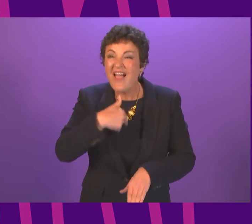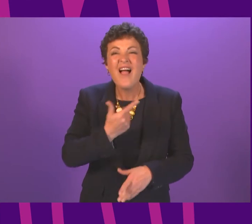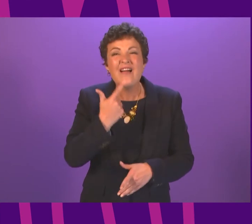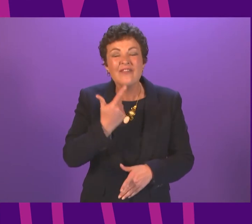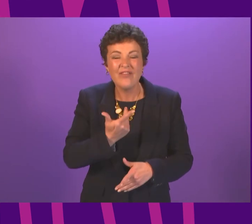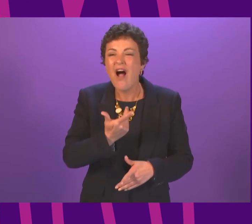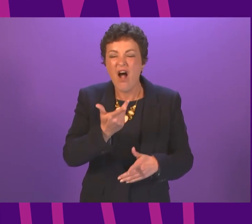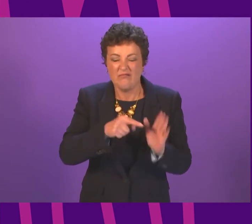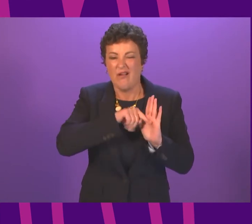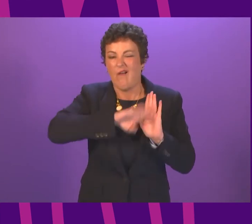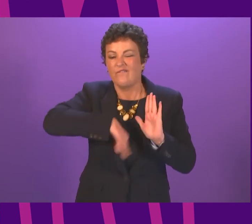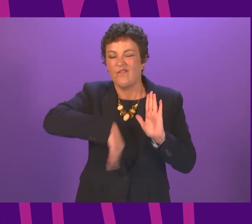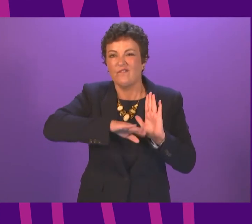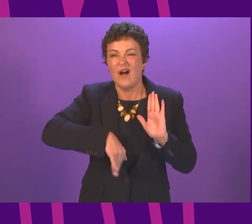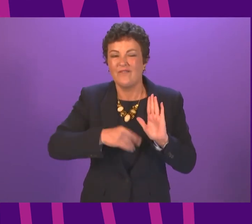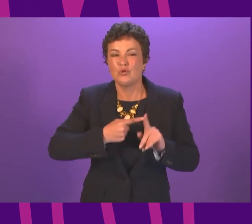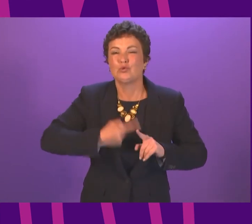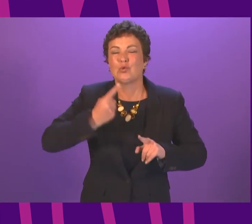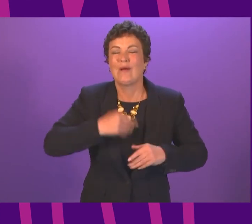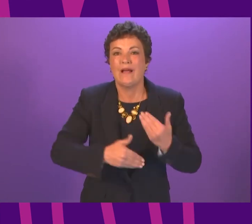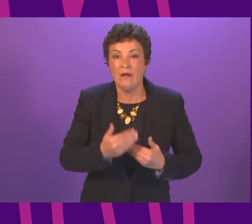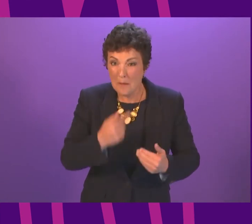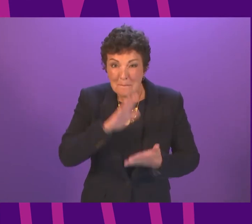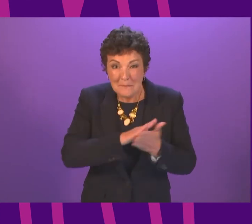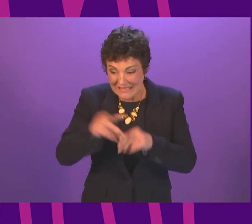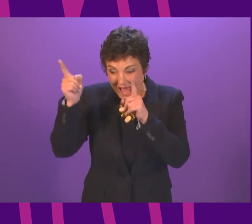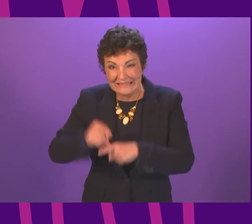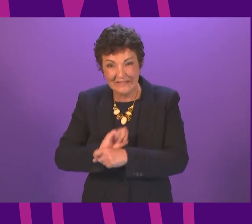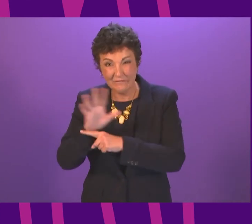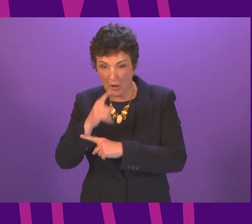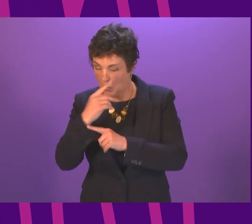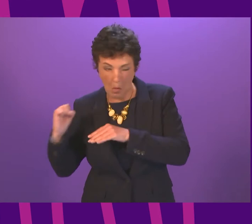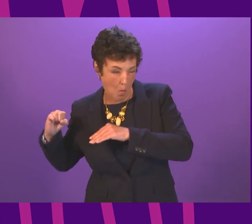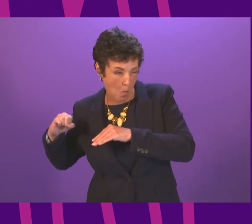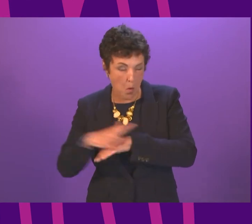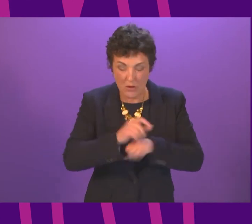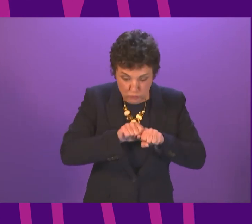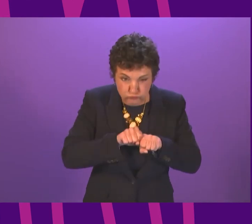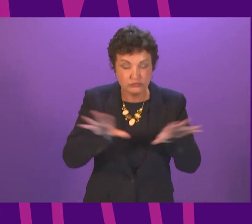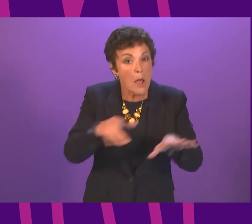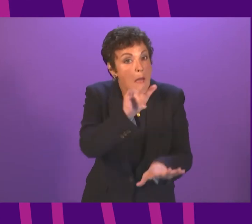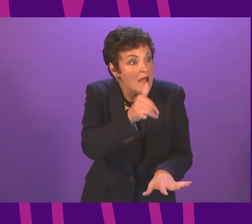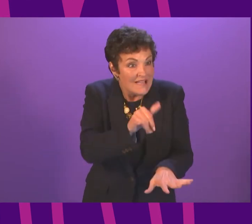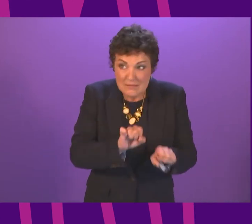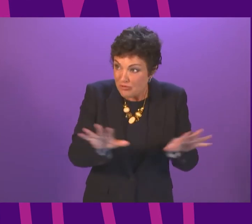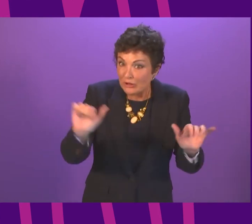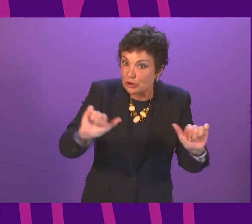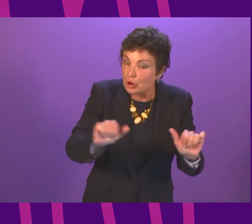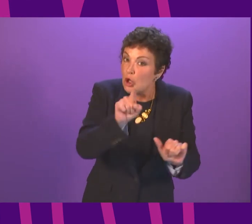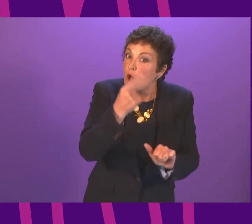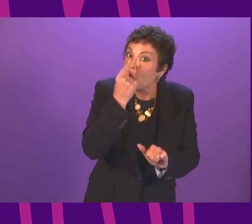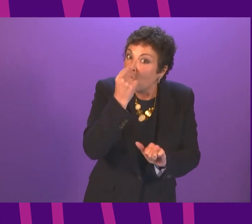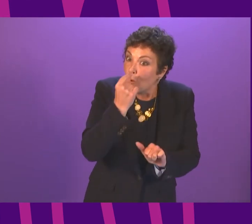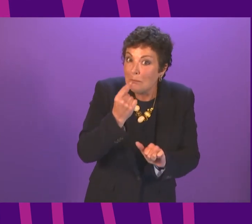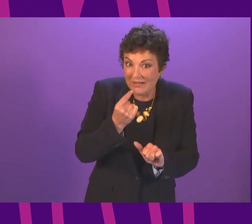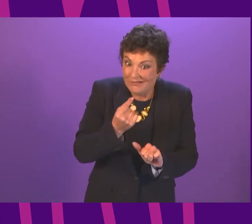restrictions too quickly and allowed a new variant of this virus that we know is spreading perhaps even more quickly than the variant at the start of